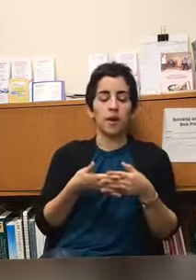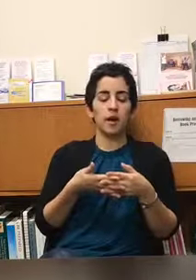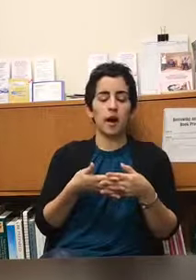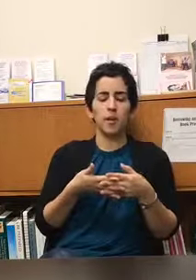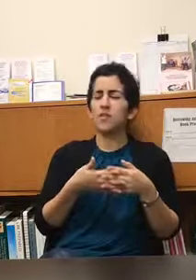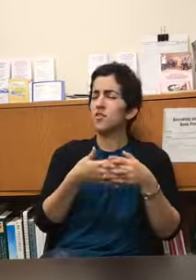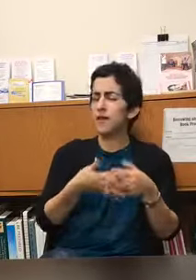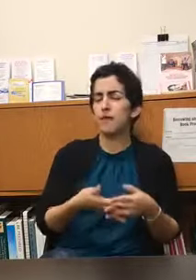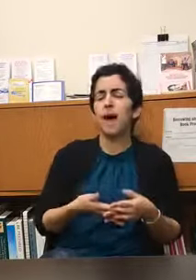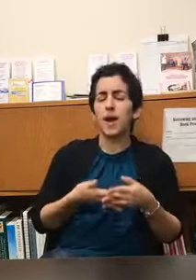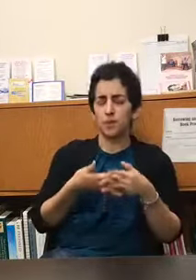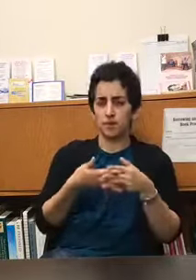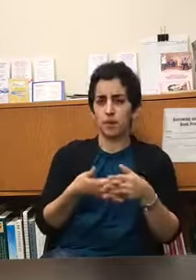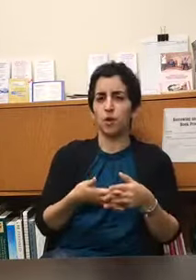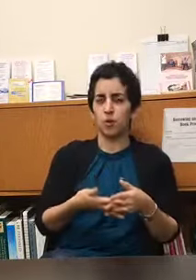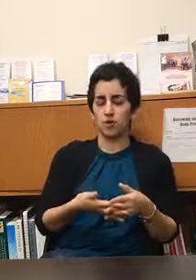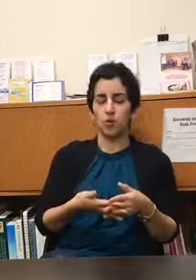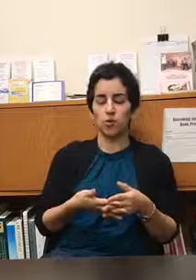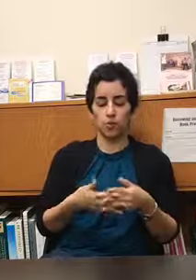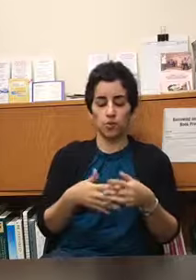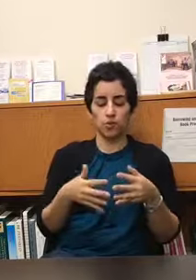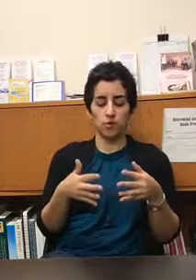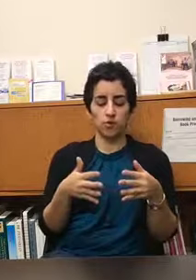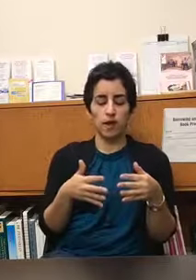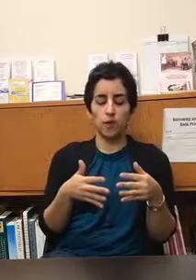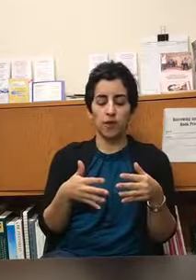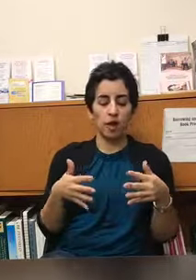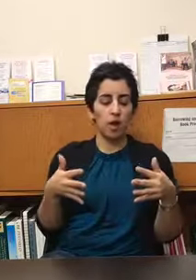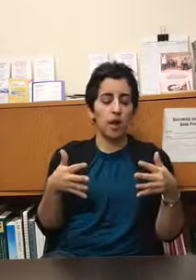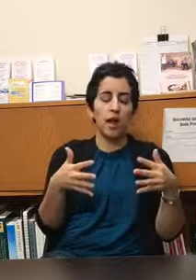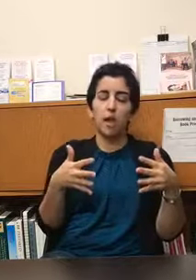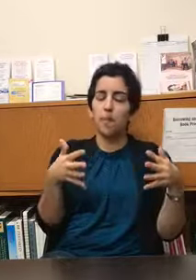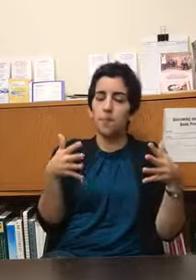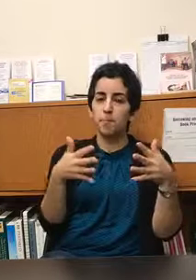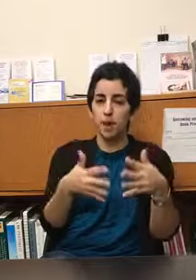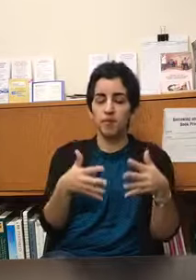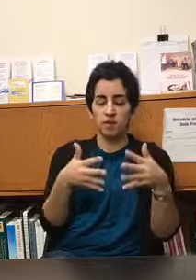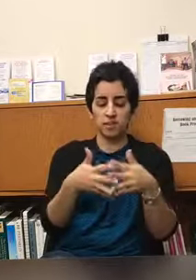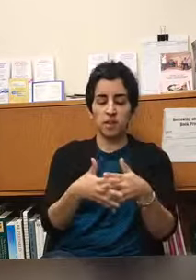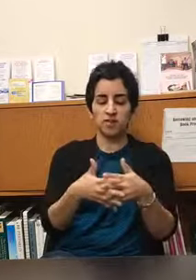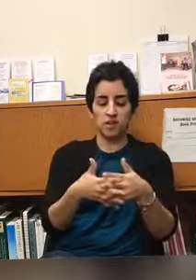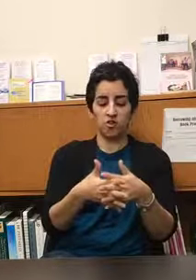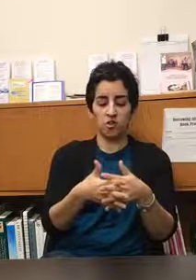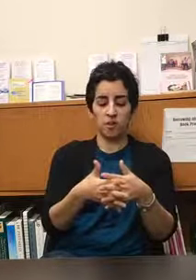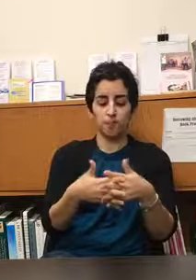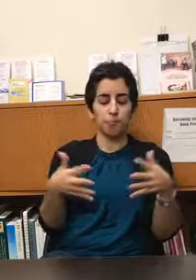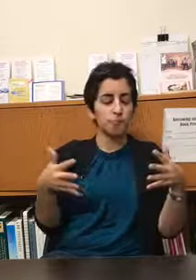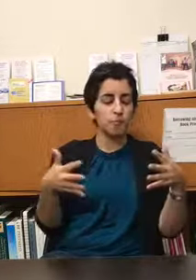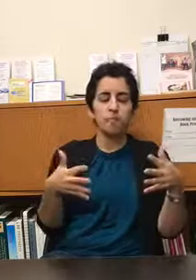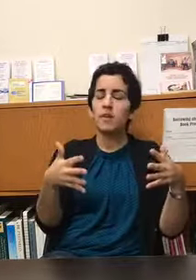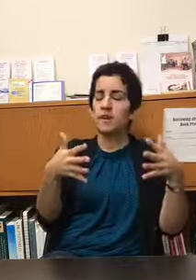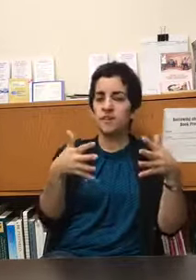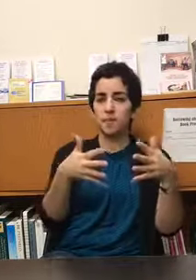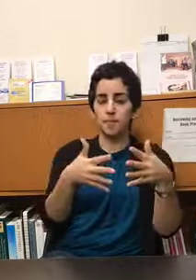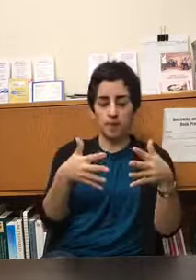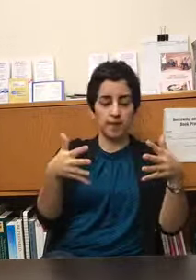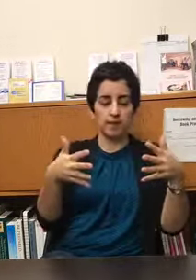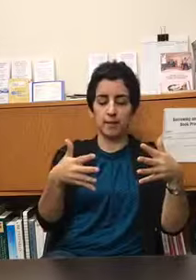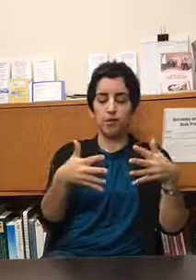and there's a ton of apps and like great tools resources out there mindfulness meditation is a is literally